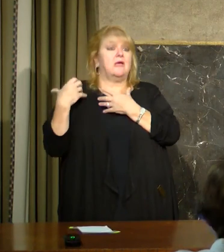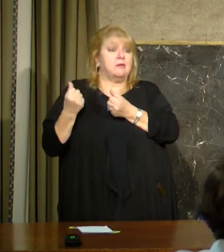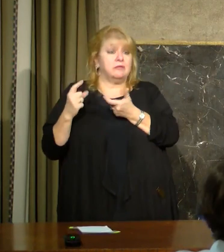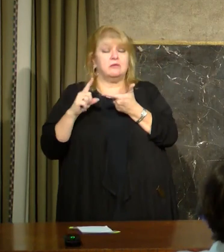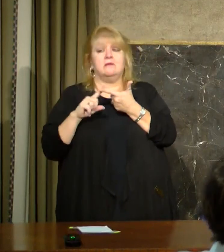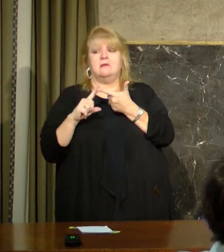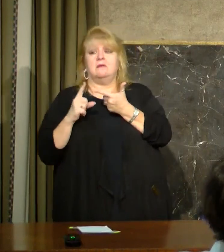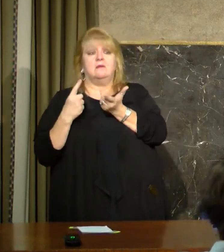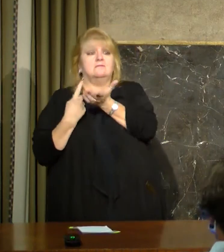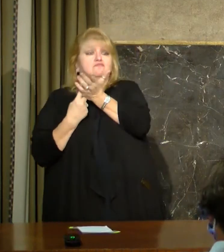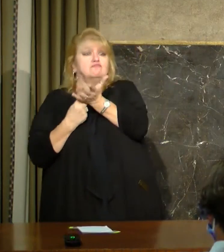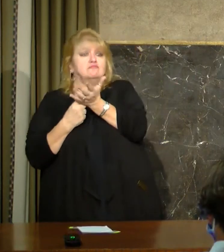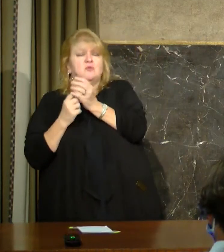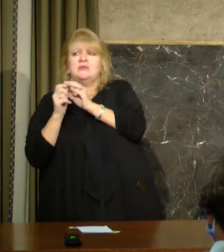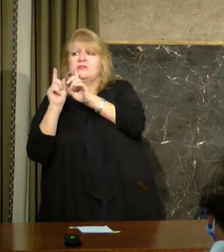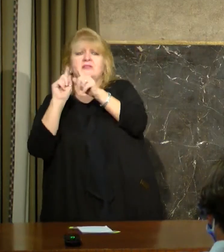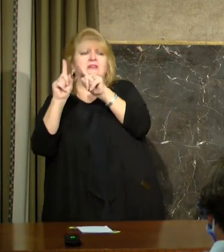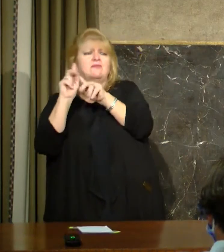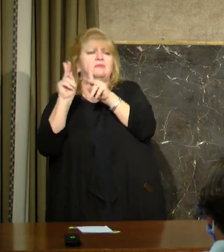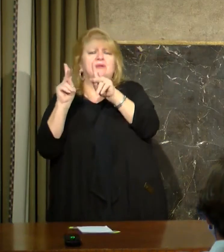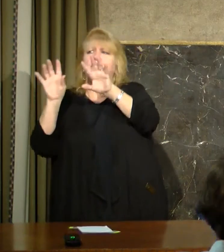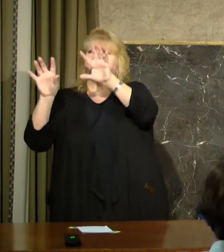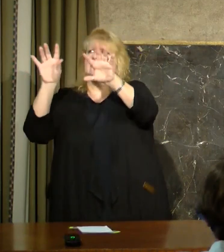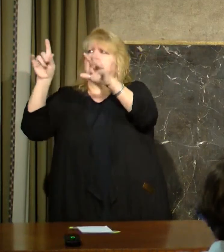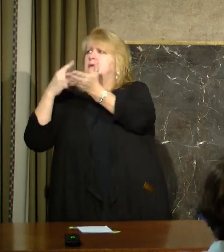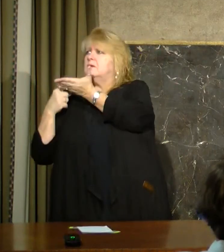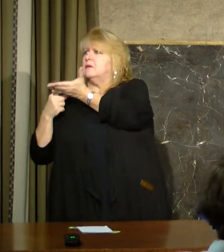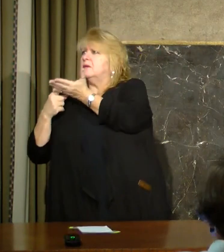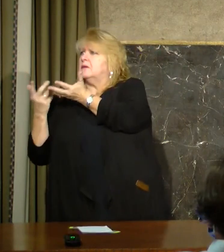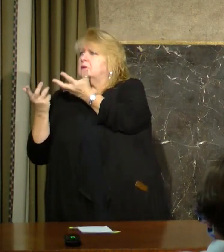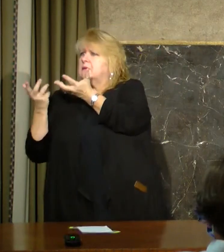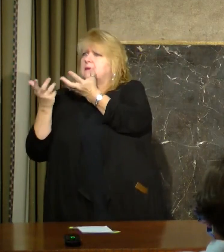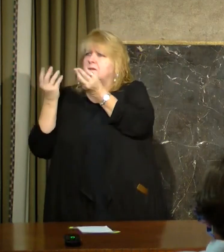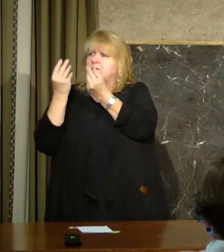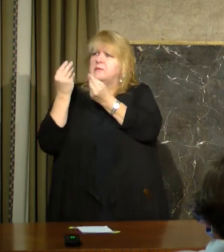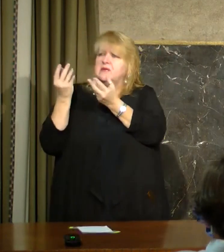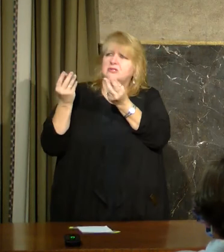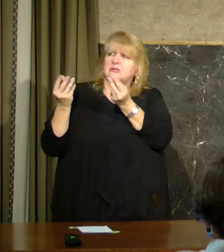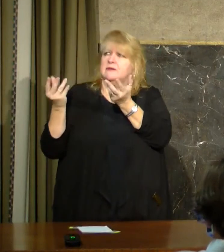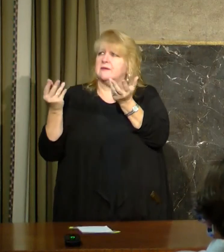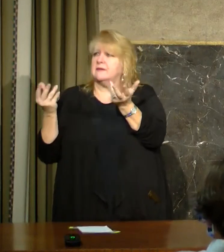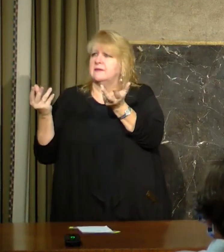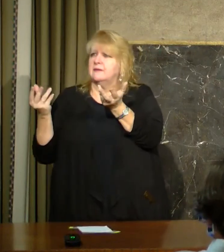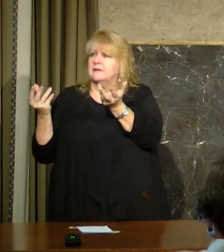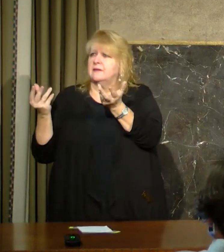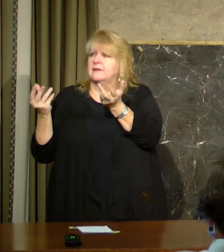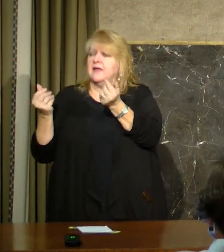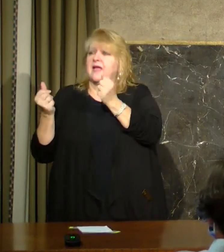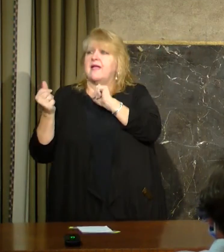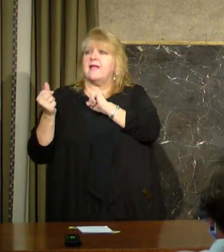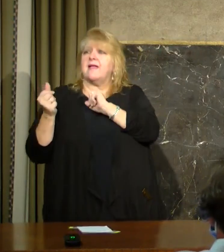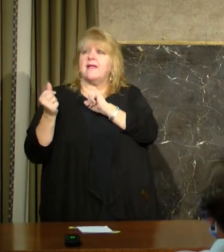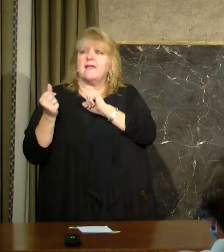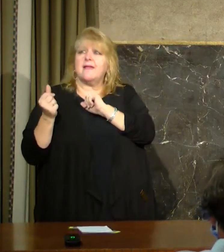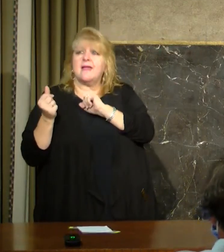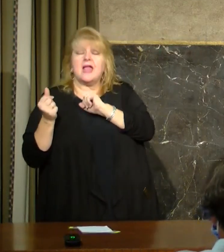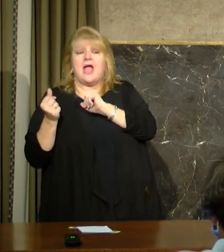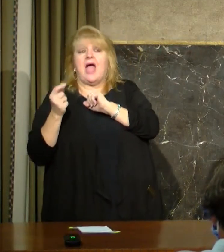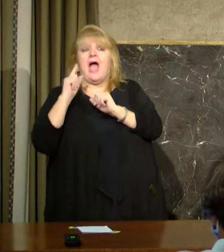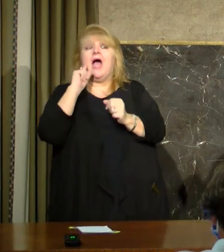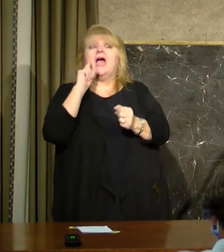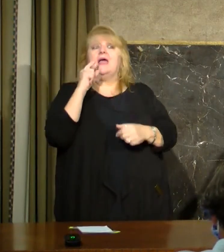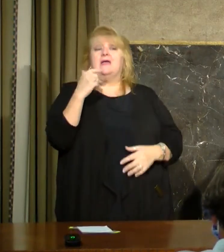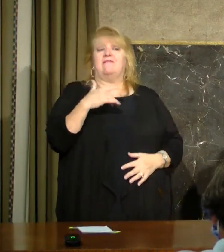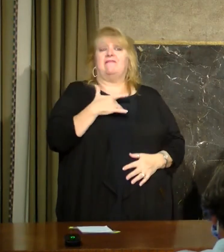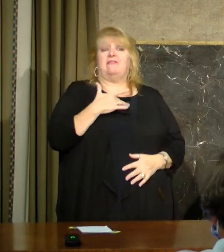with all sorts of people. I don't think that there is a trade association in existence that hasn't sent me a